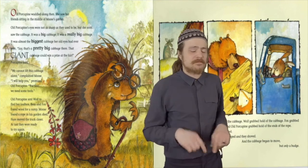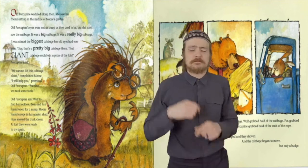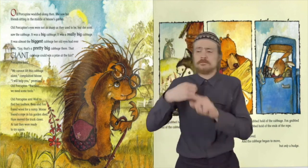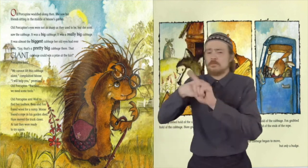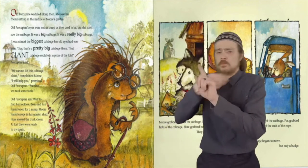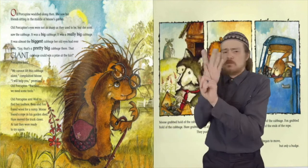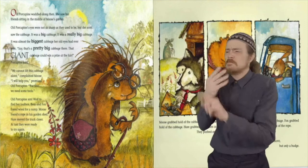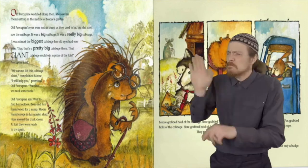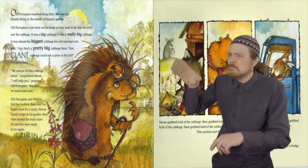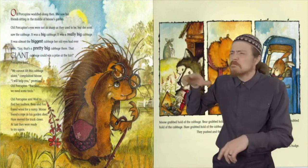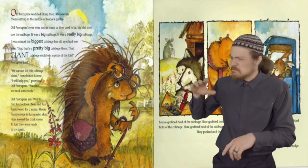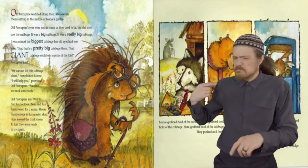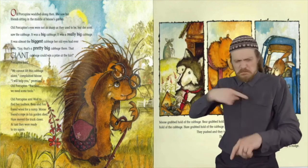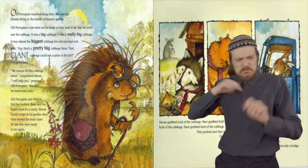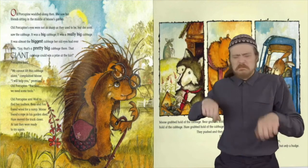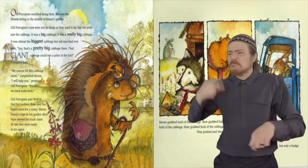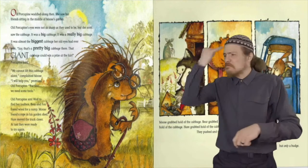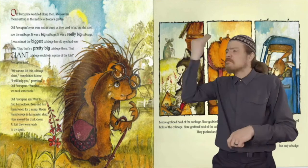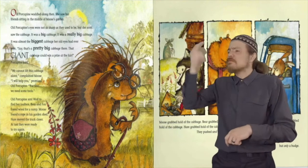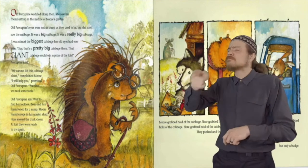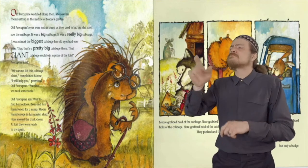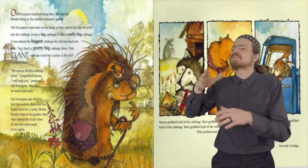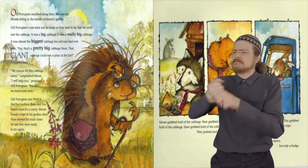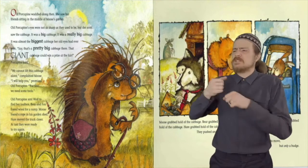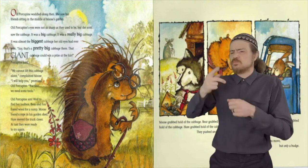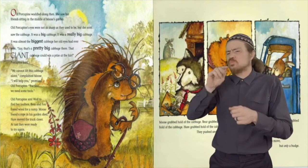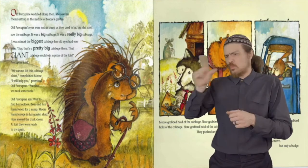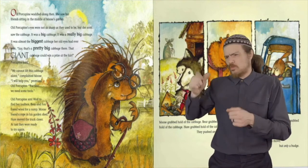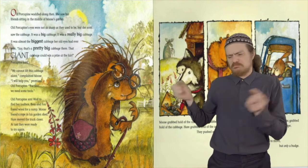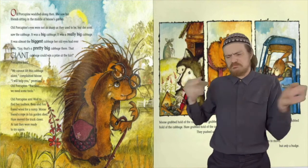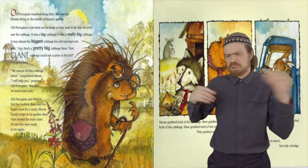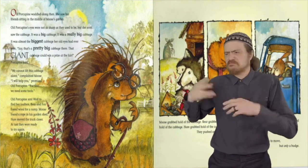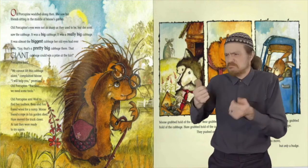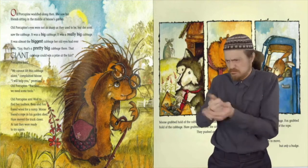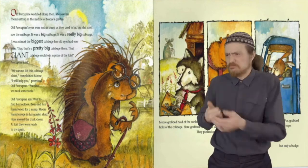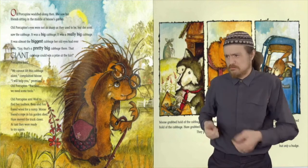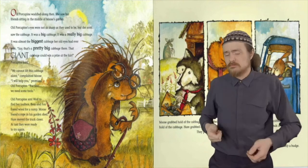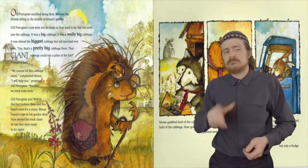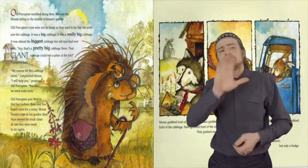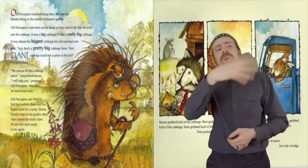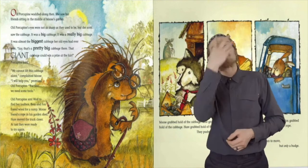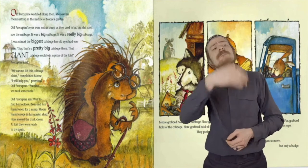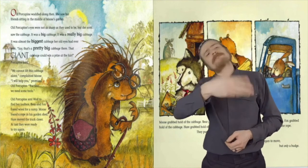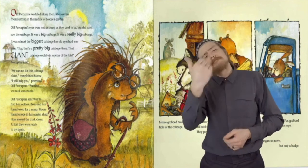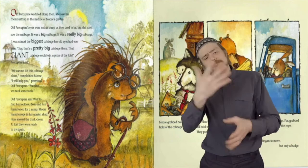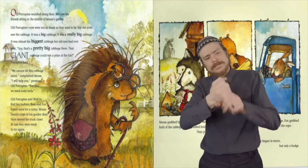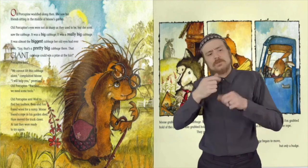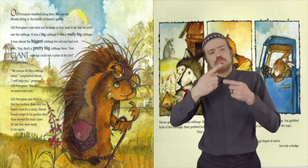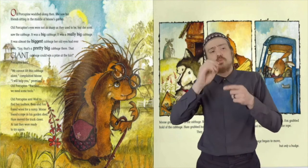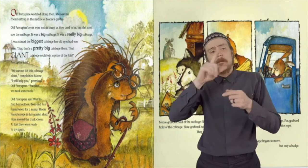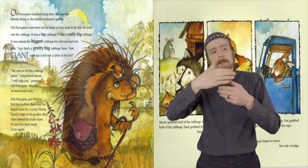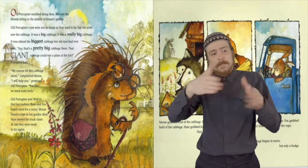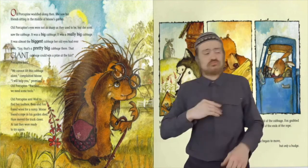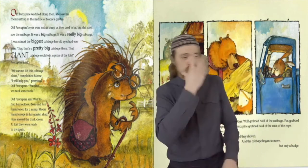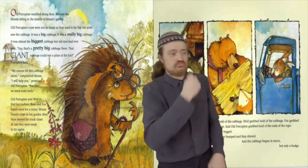cabbage could win a prize at the fair, Porcupine said. We cannot lift this cabbage alone, complained Moose.